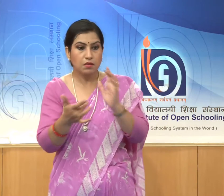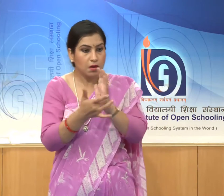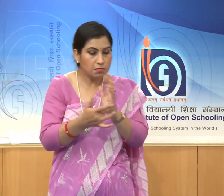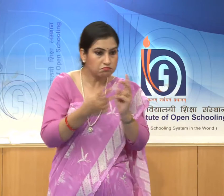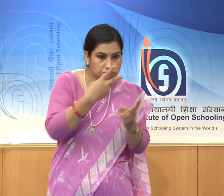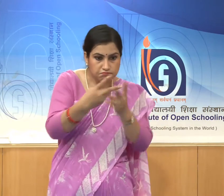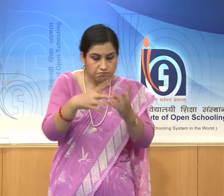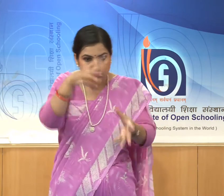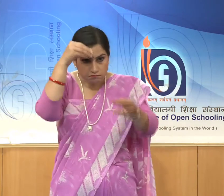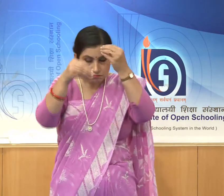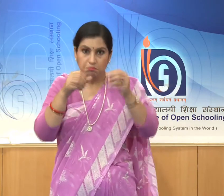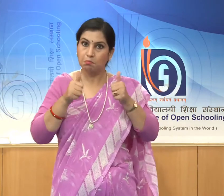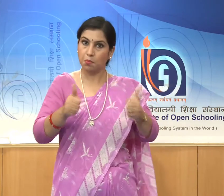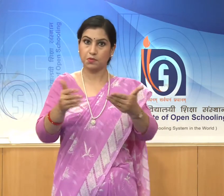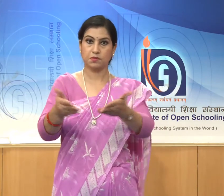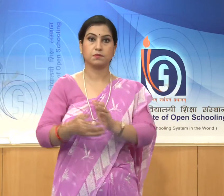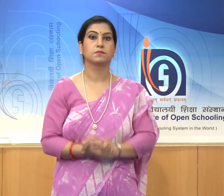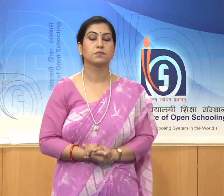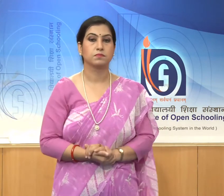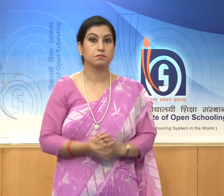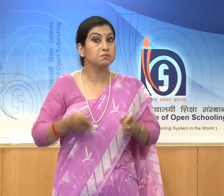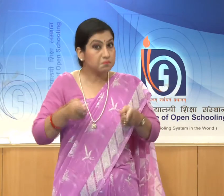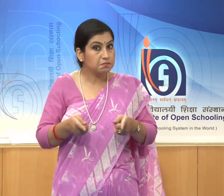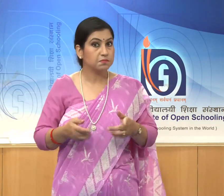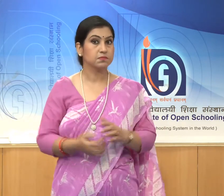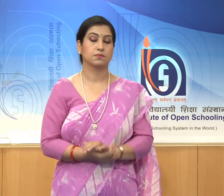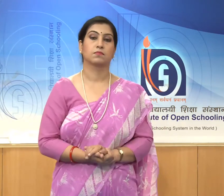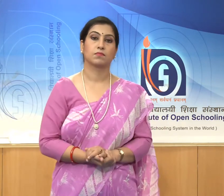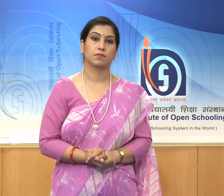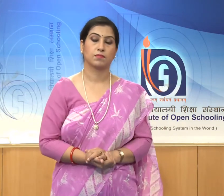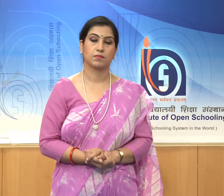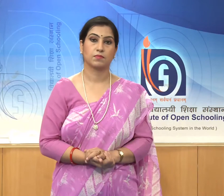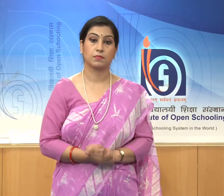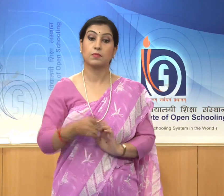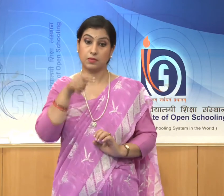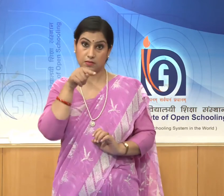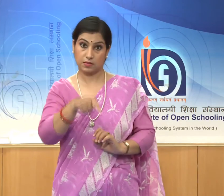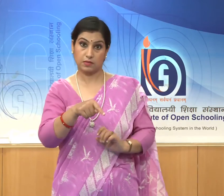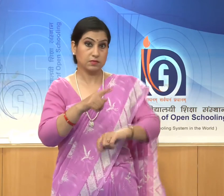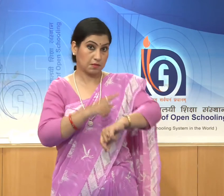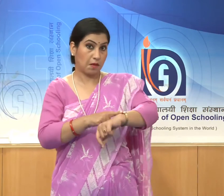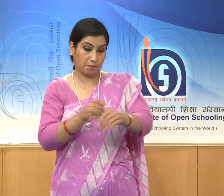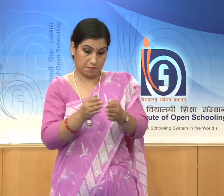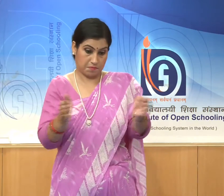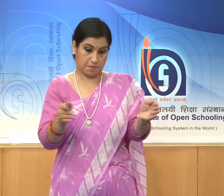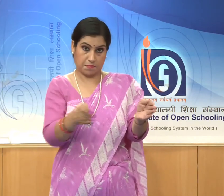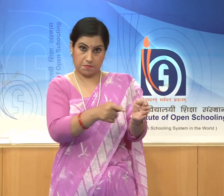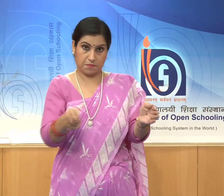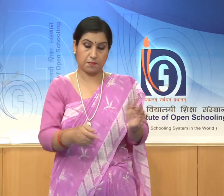Hence, this particular time is